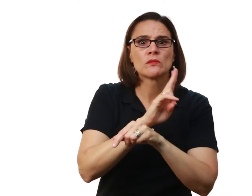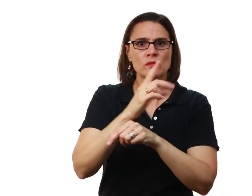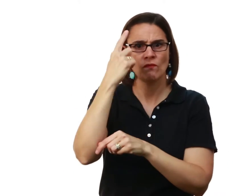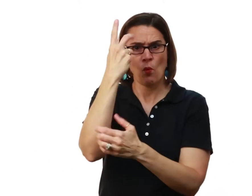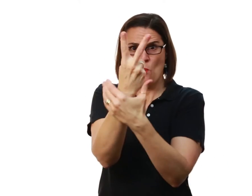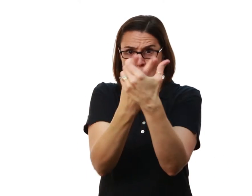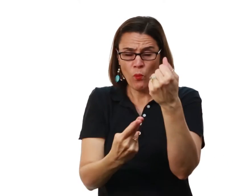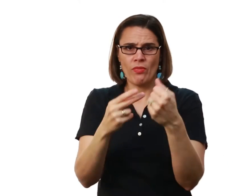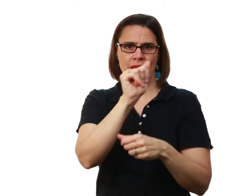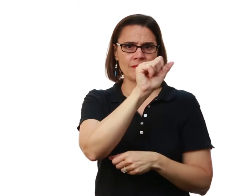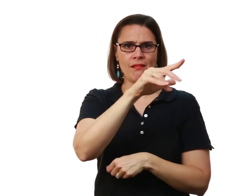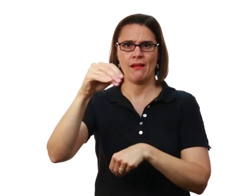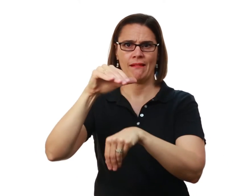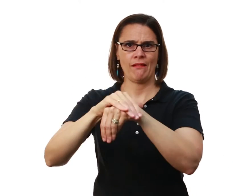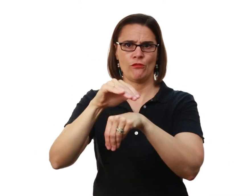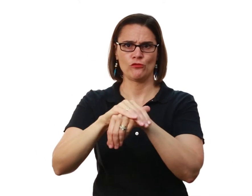of both languages Both ASL and English